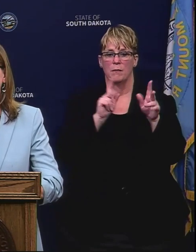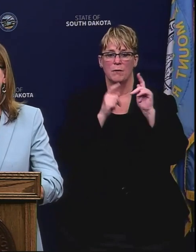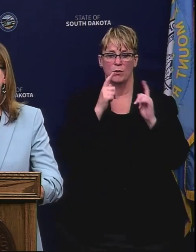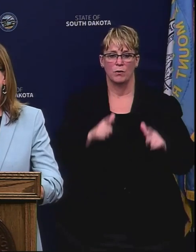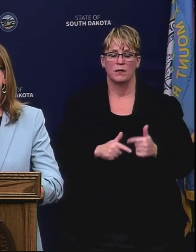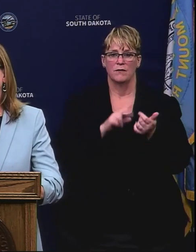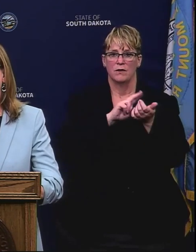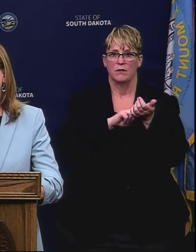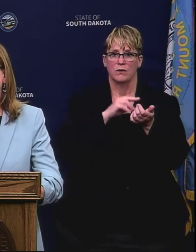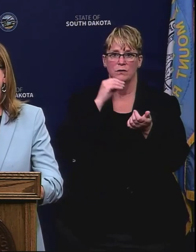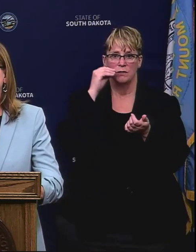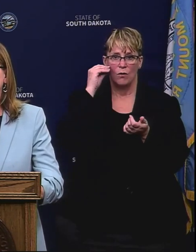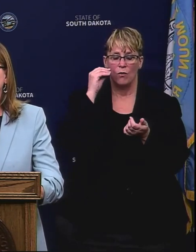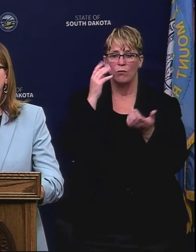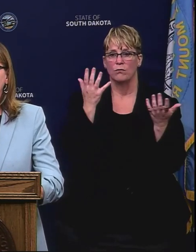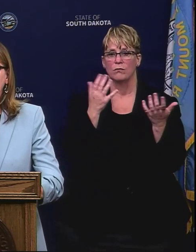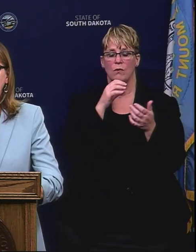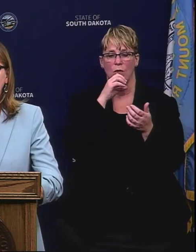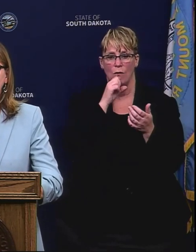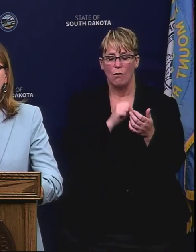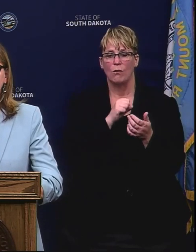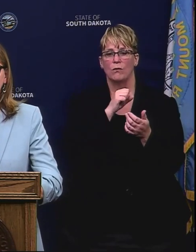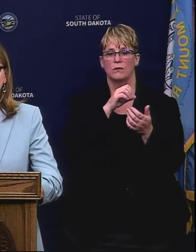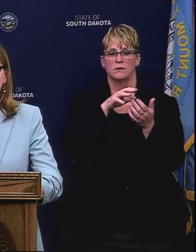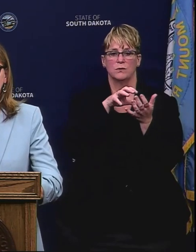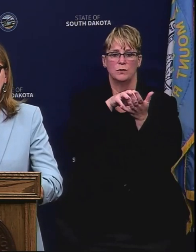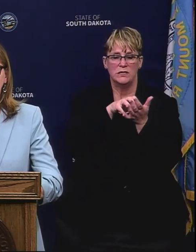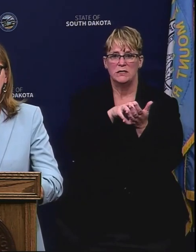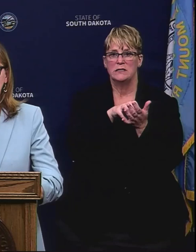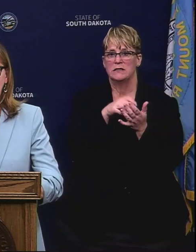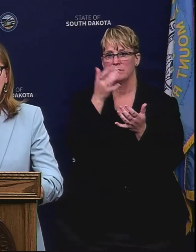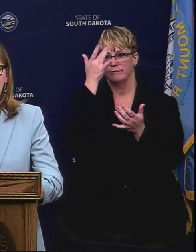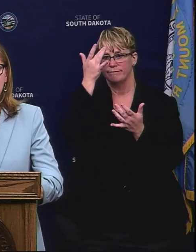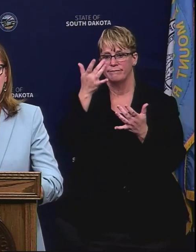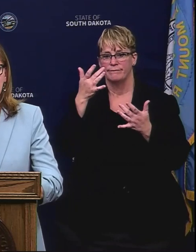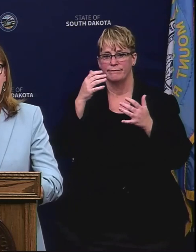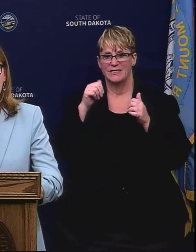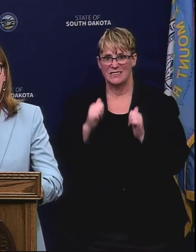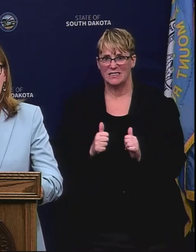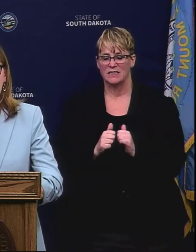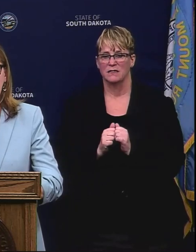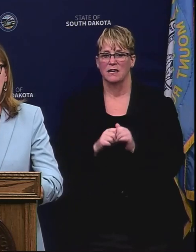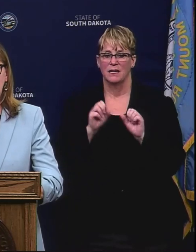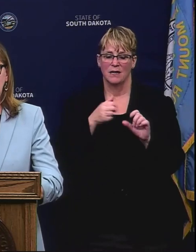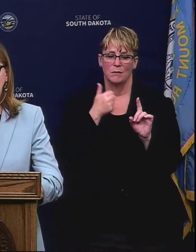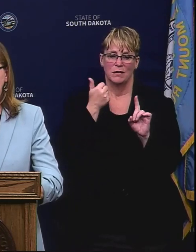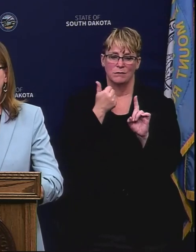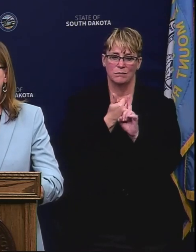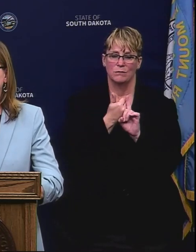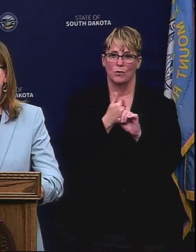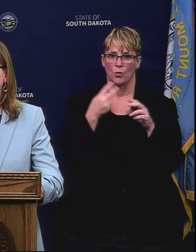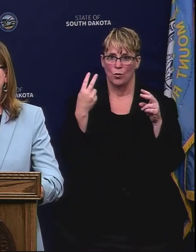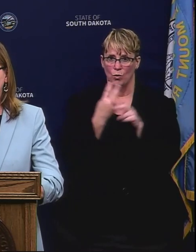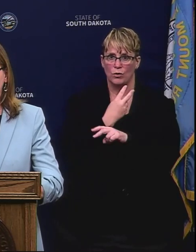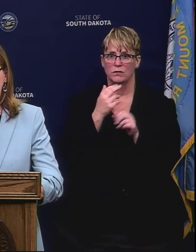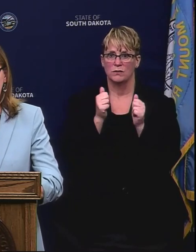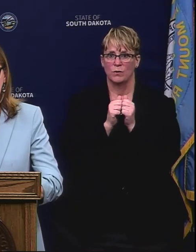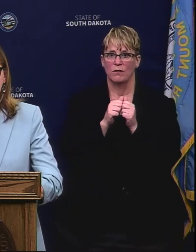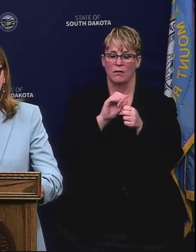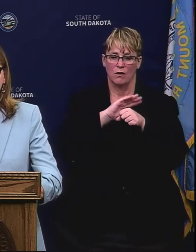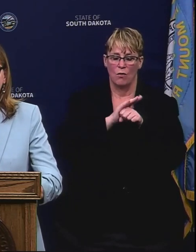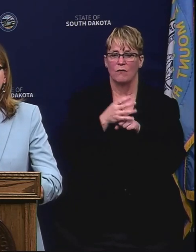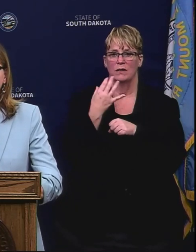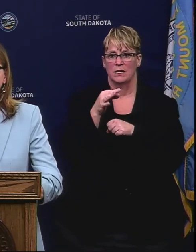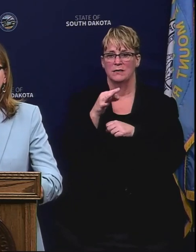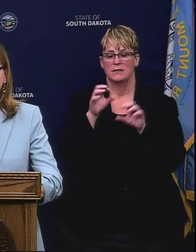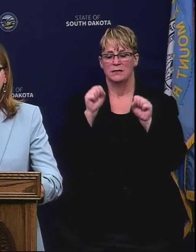nursing homes are a very vulnerable population and can be much more adversely impacted by the COVID diagnosis.